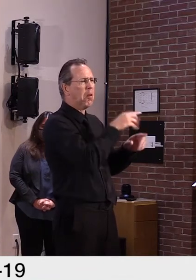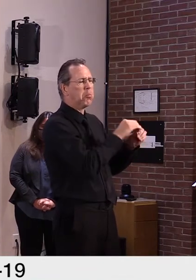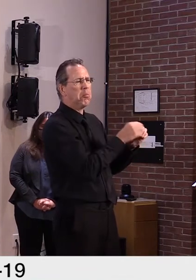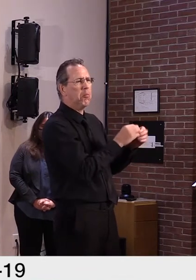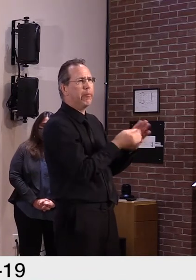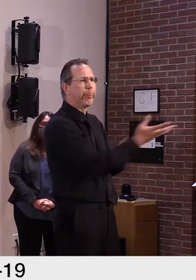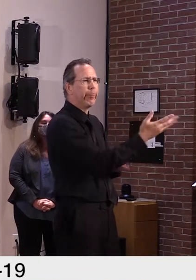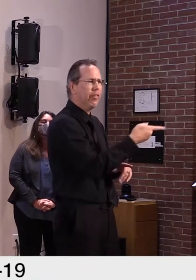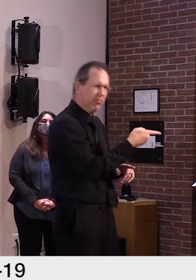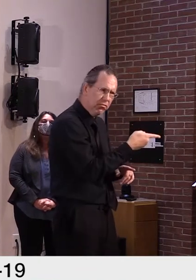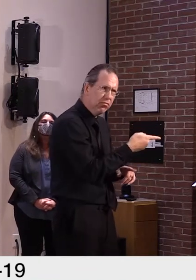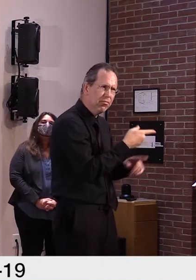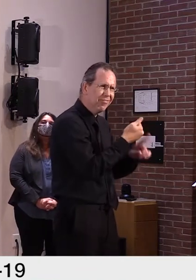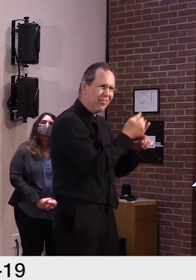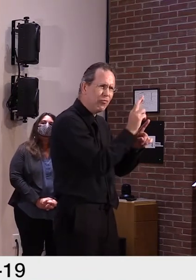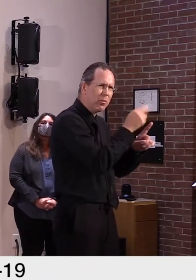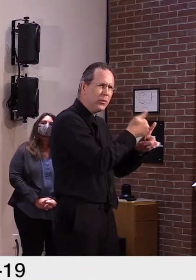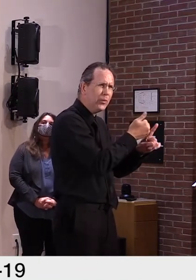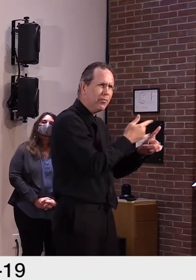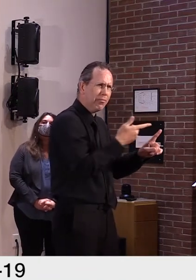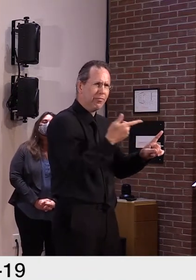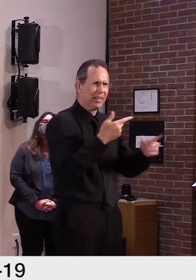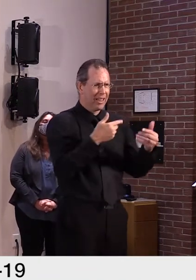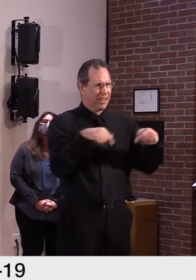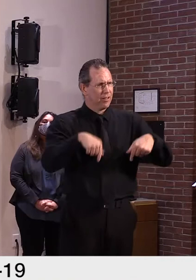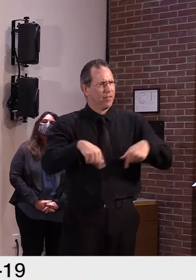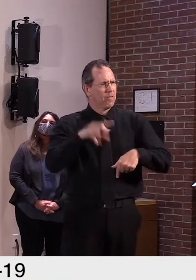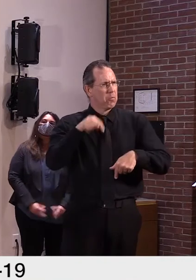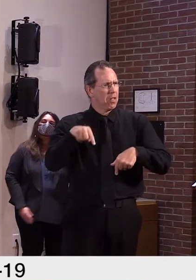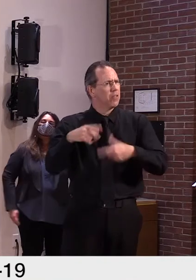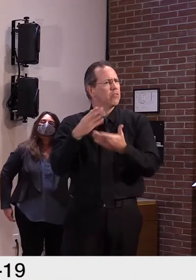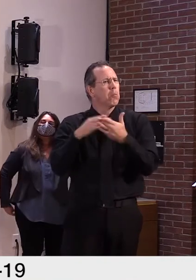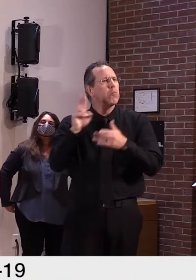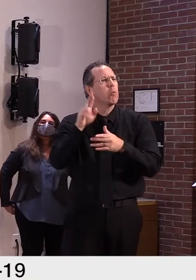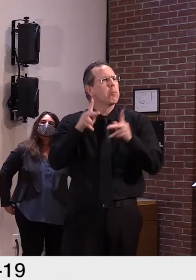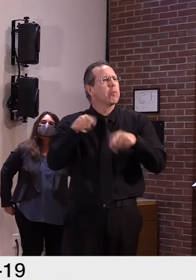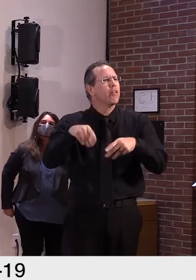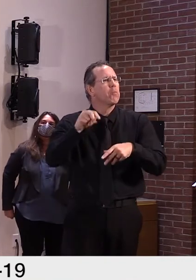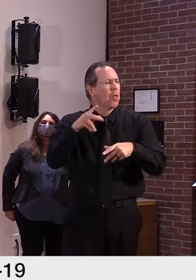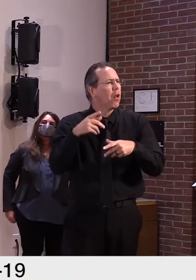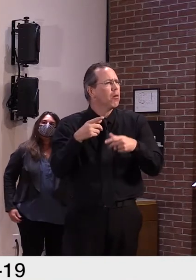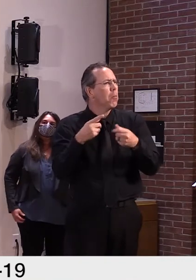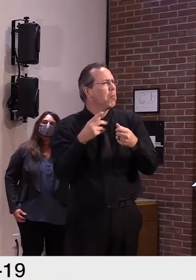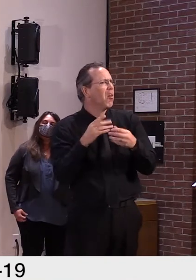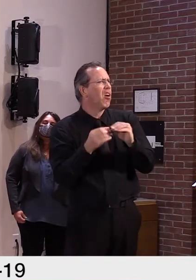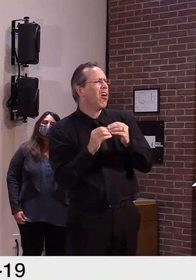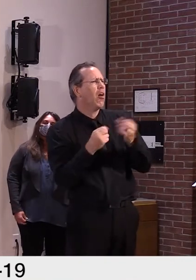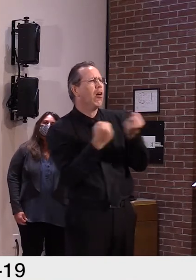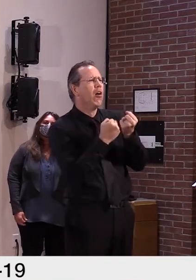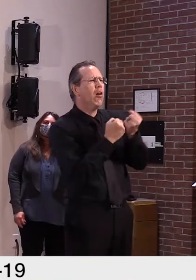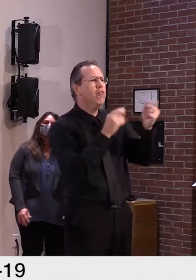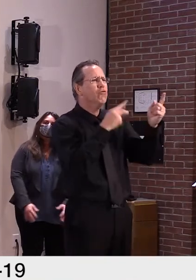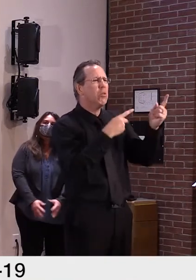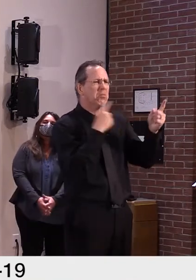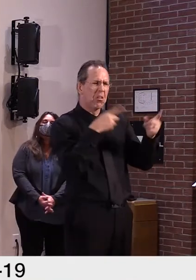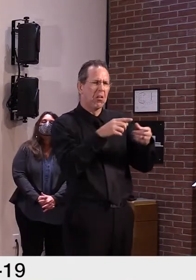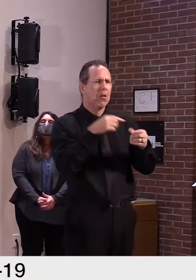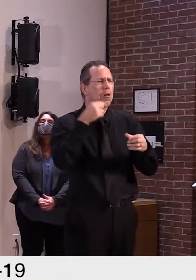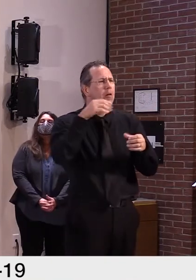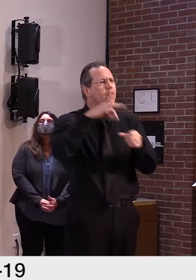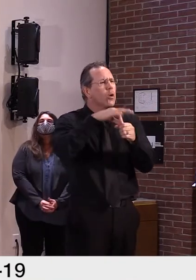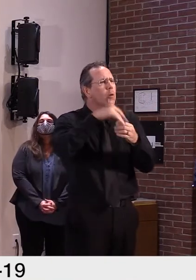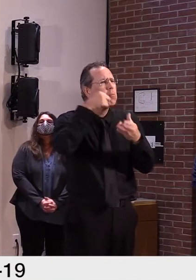every Vermonter, and I would encourage Vermonters to take advantage of that. I think there's been, you know, a lot of apathy over the years. In